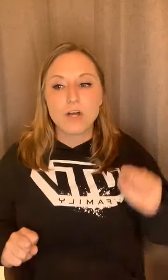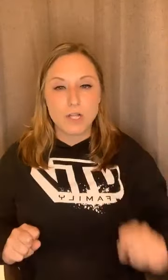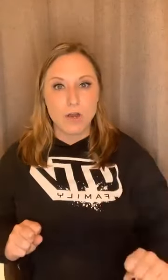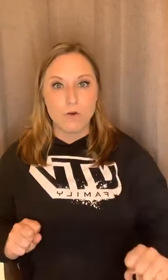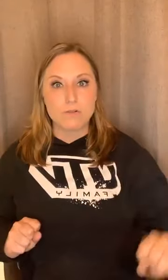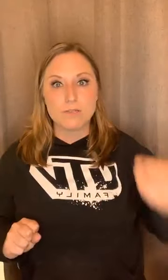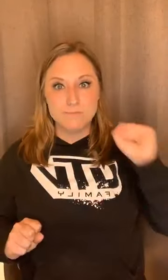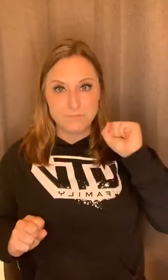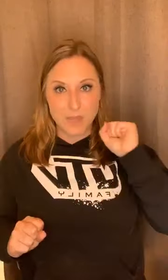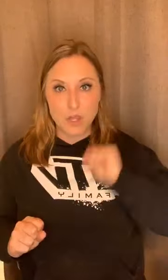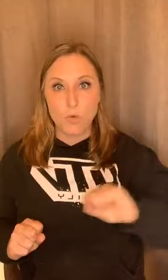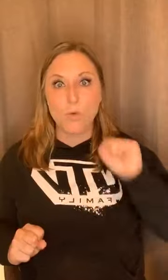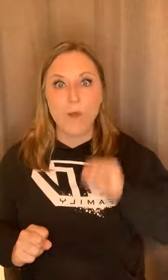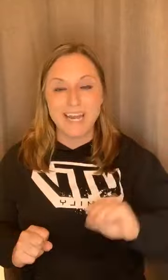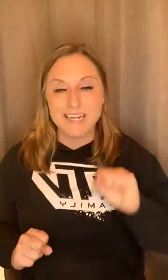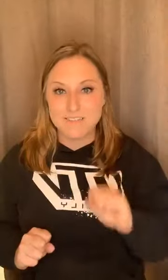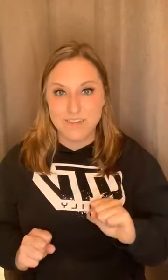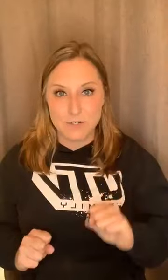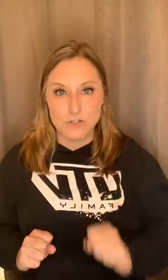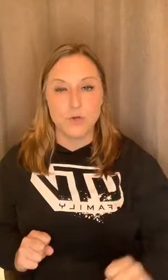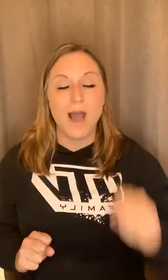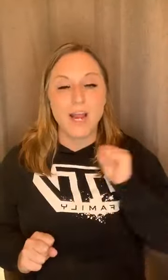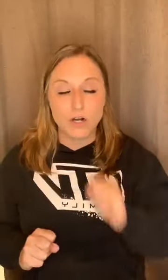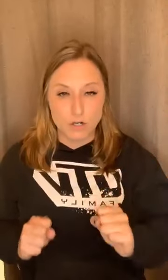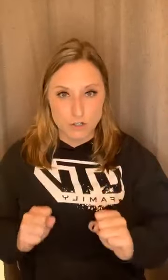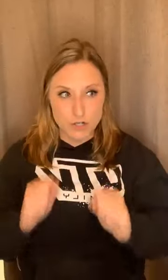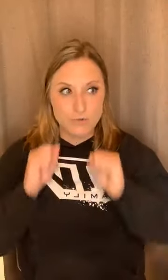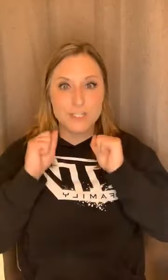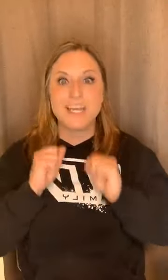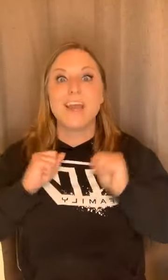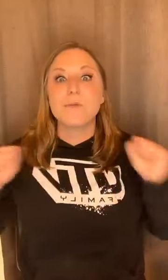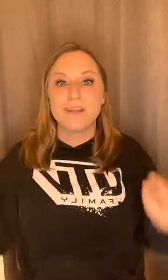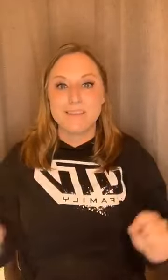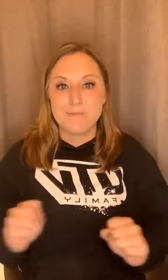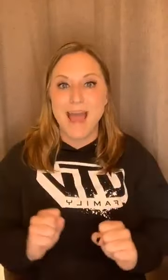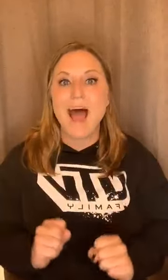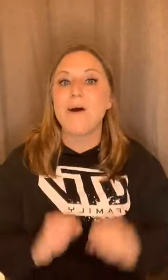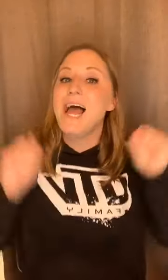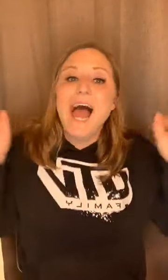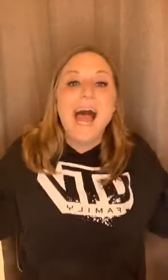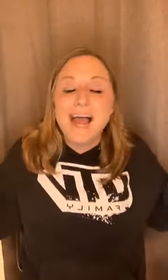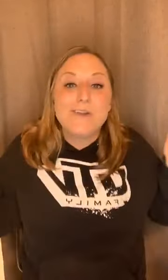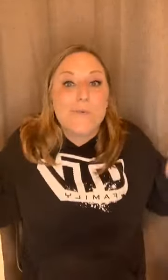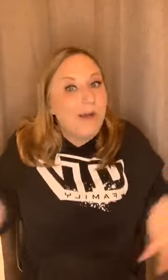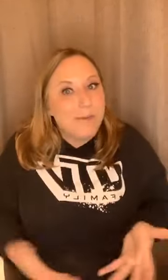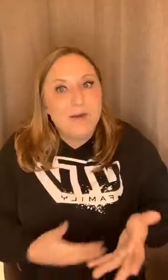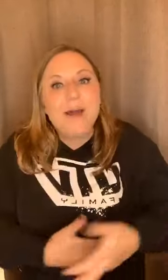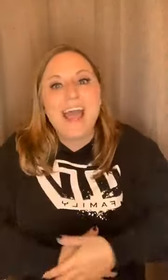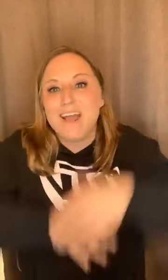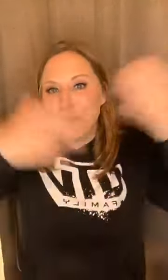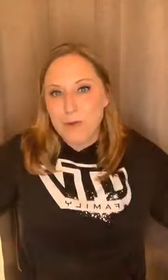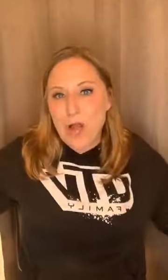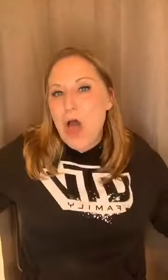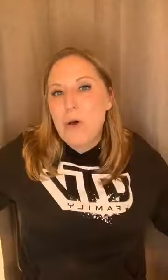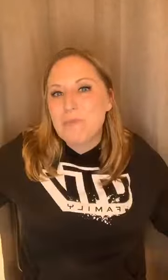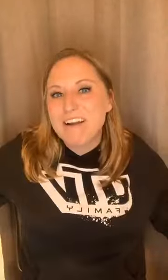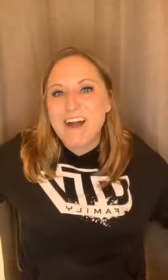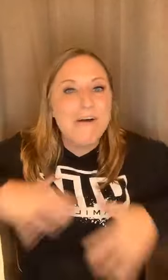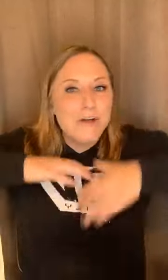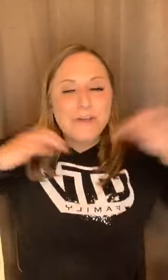clothes that you are waiting to fit into, I urge you to get rid of them now. And what a better way. If you are at home right now, you